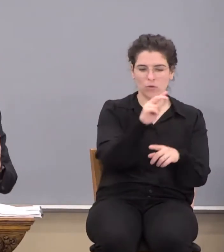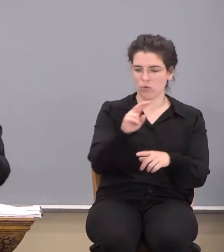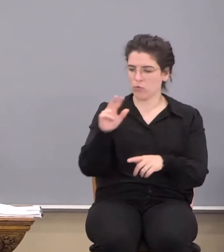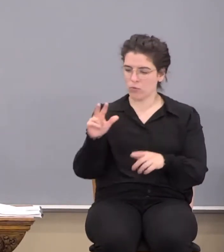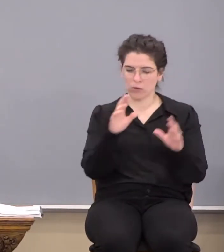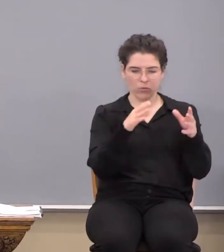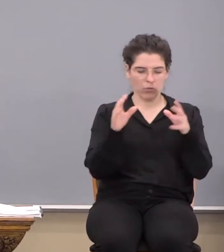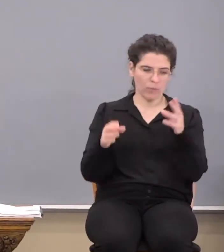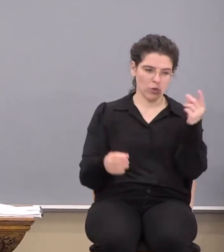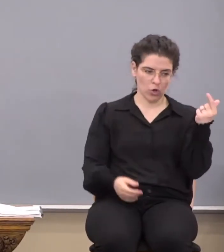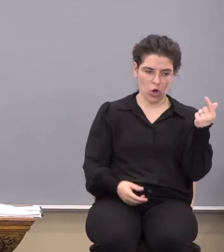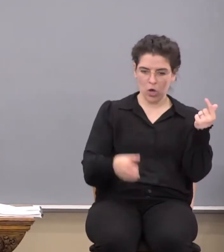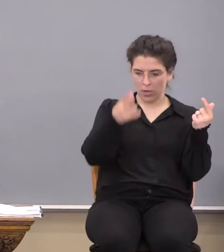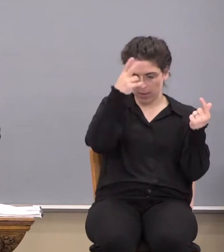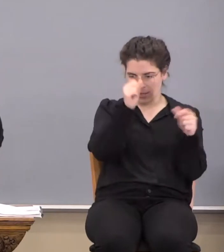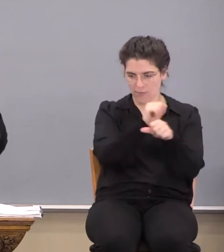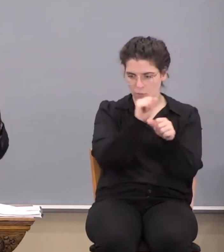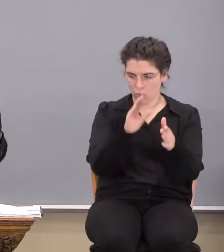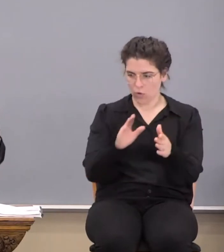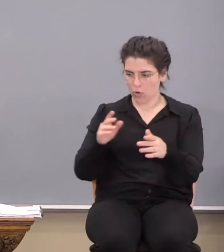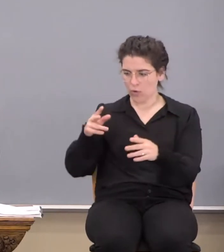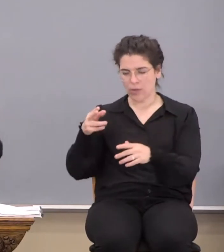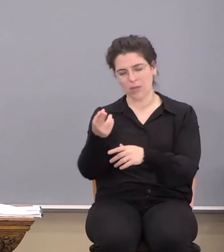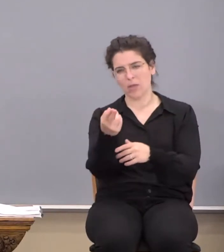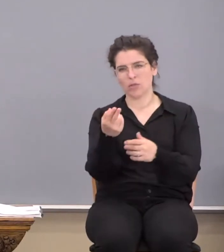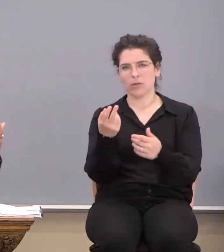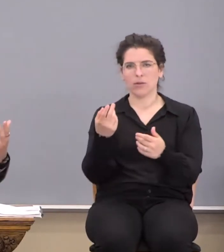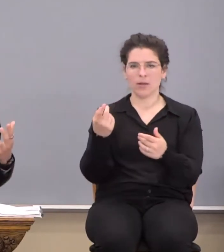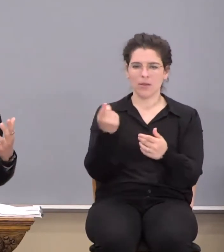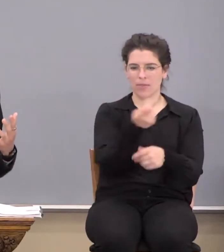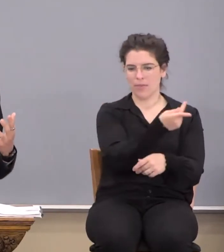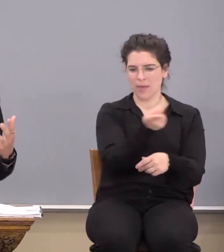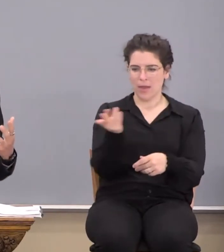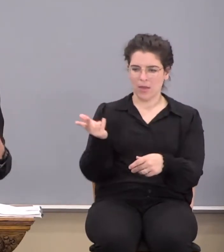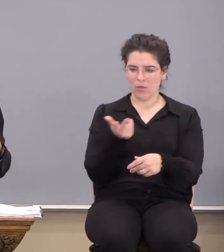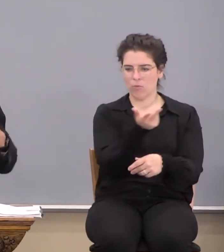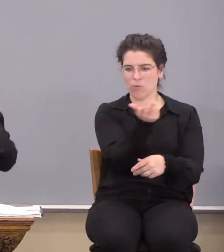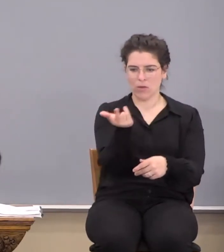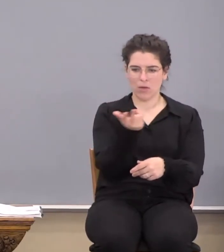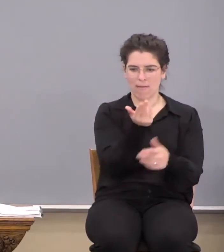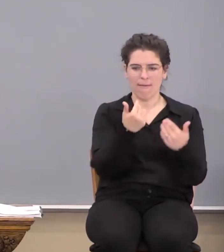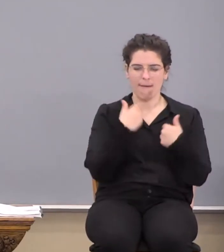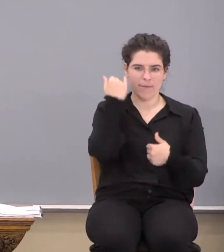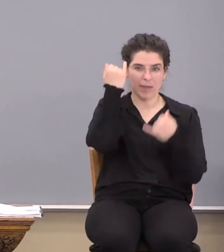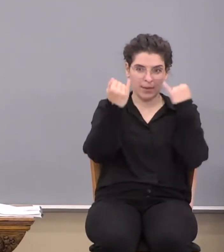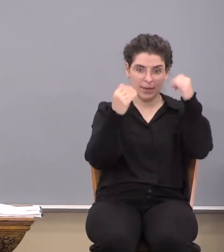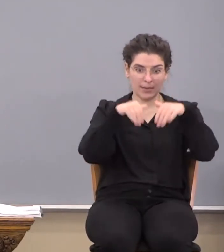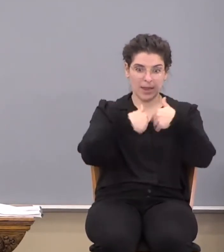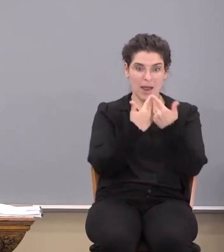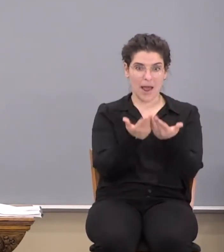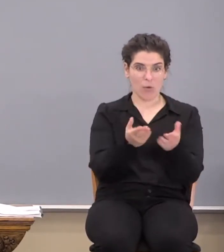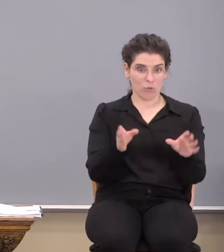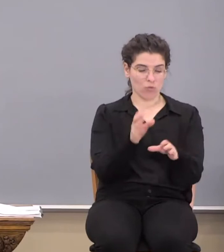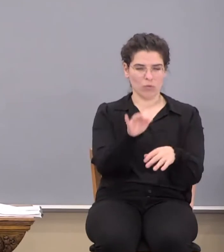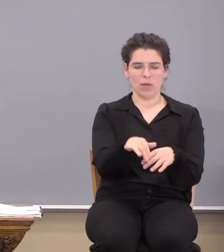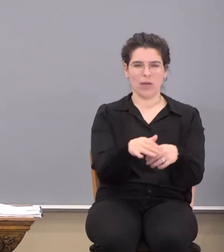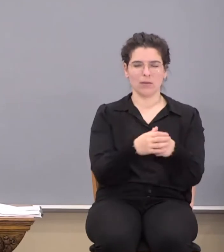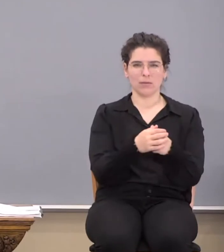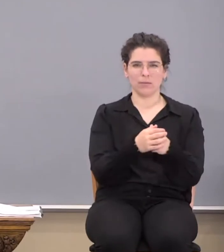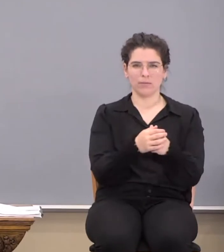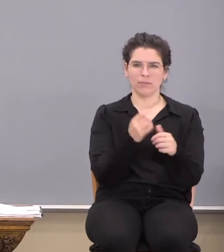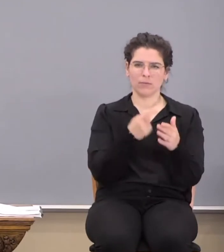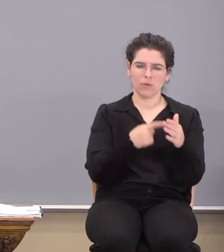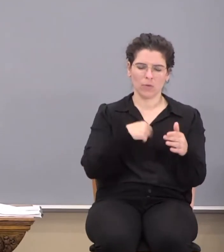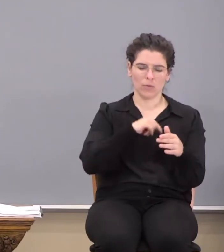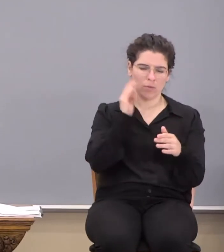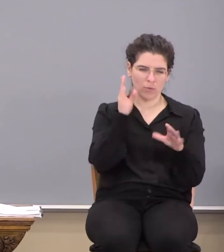you you've got the dogs, evil workers, the concision, and they've got their ideas of how to do all that. Now, what